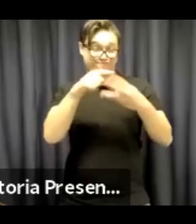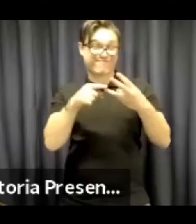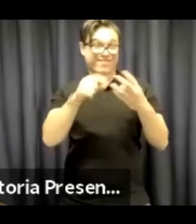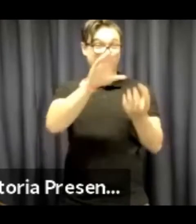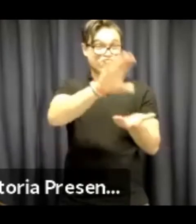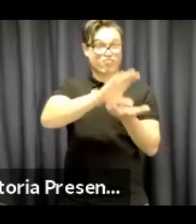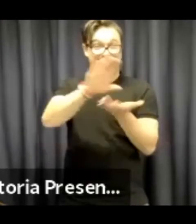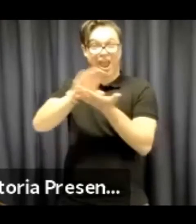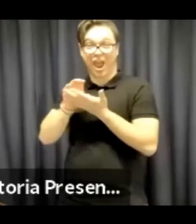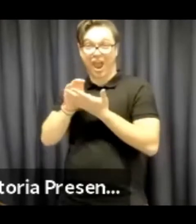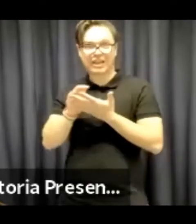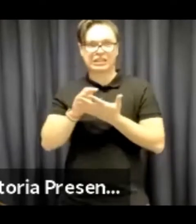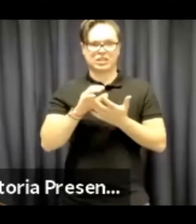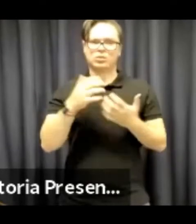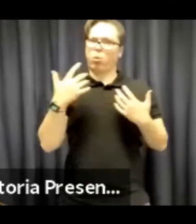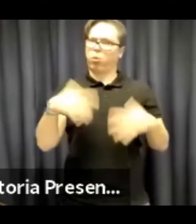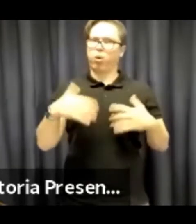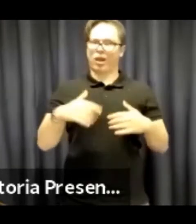And also through these grants,